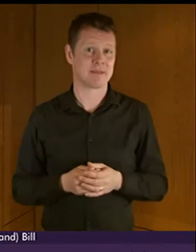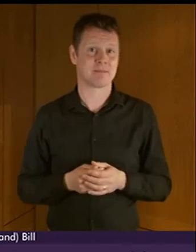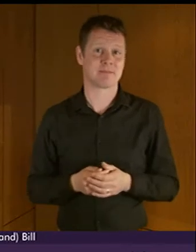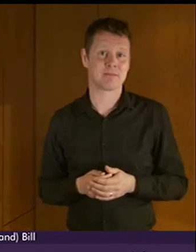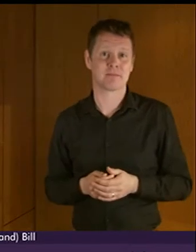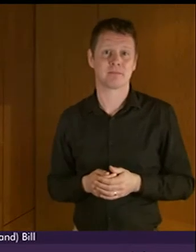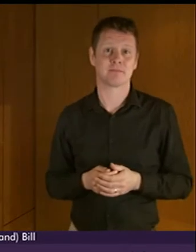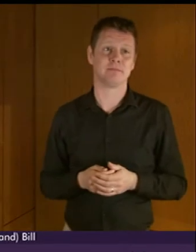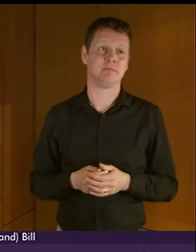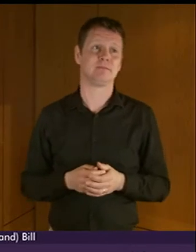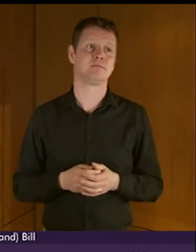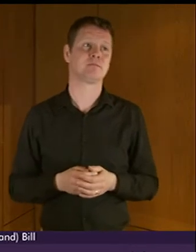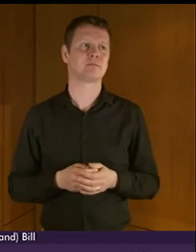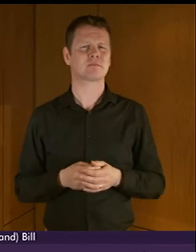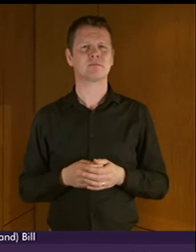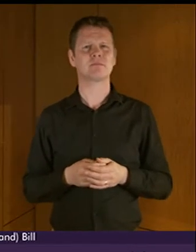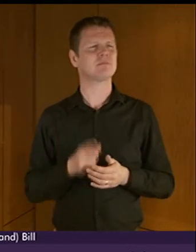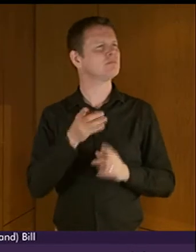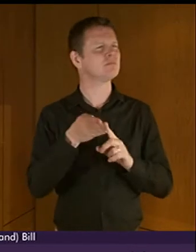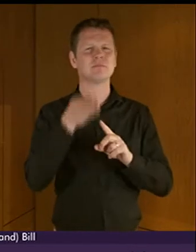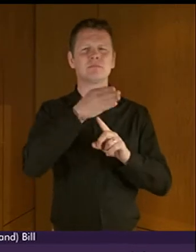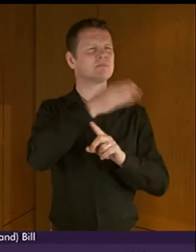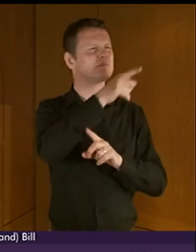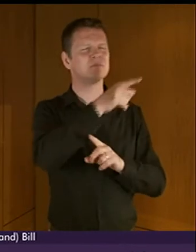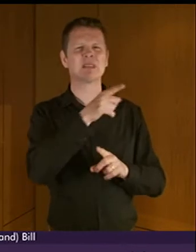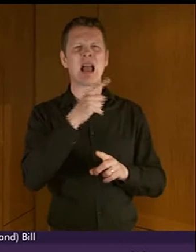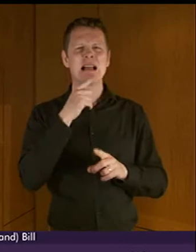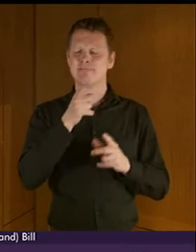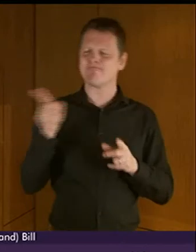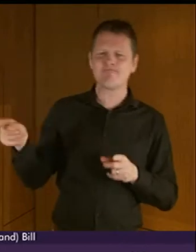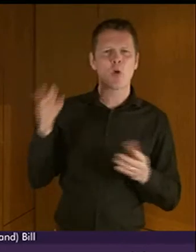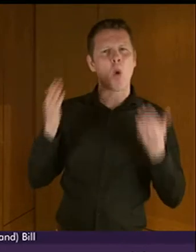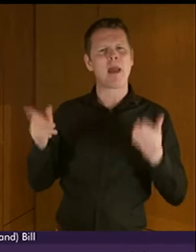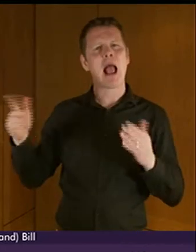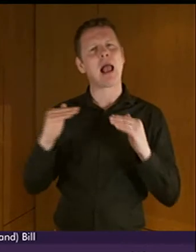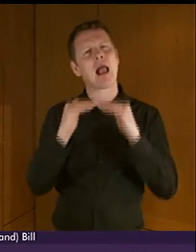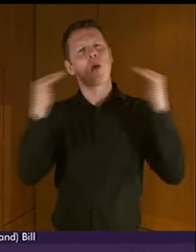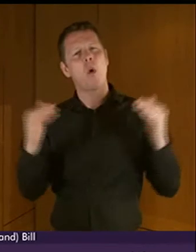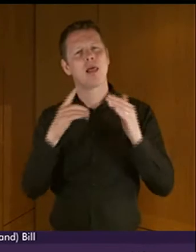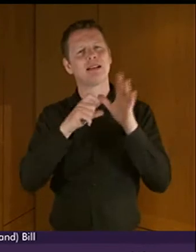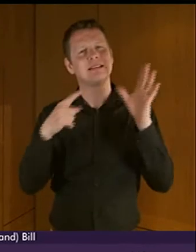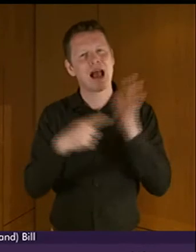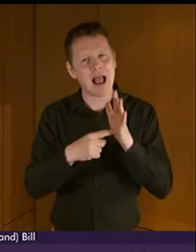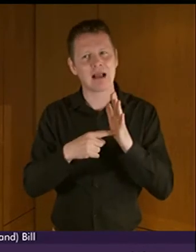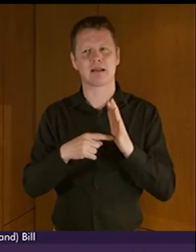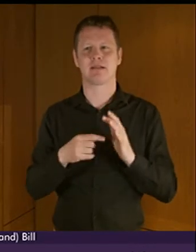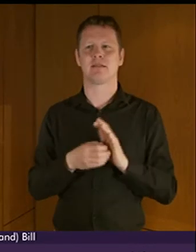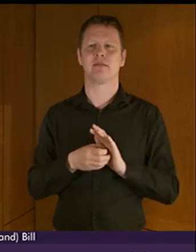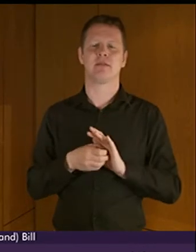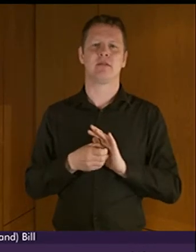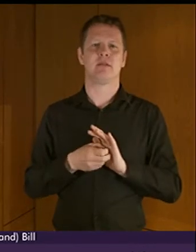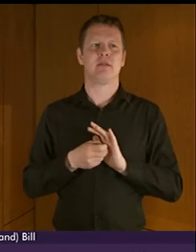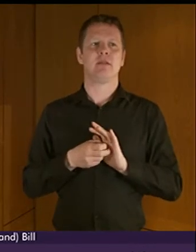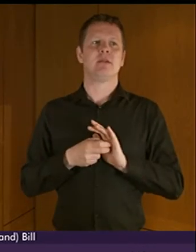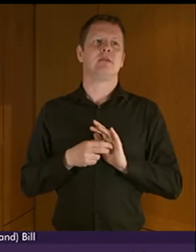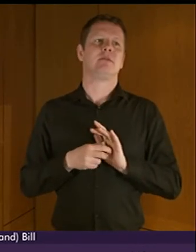the point has been raised with the Equalities Act on people accessing people who use BSL as their